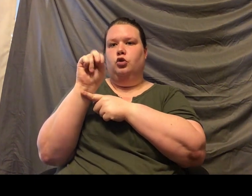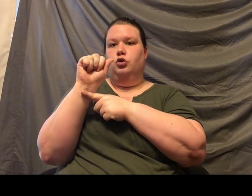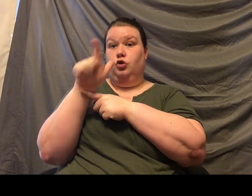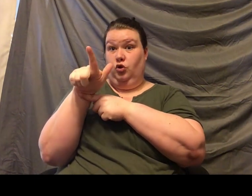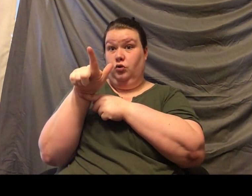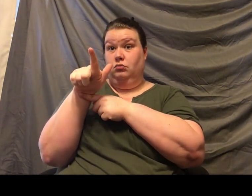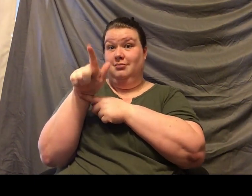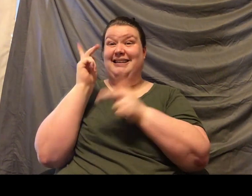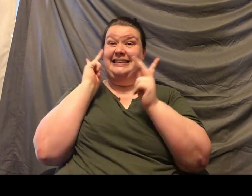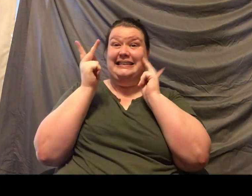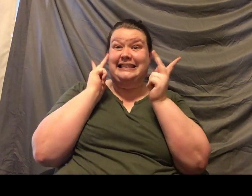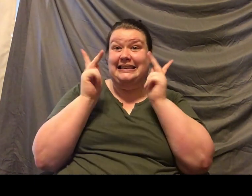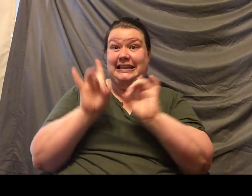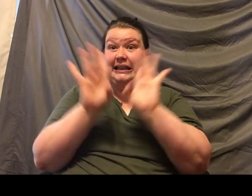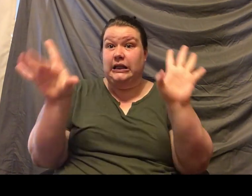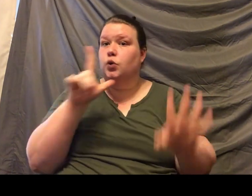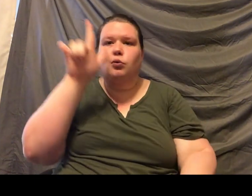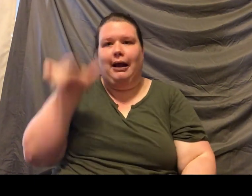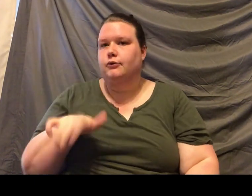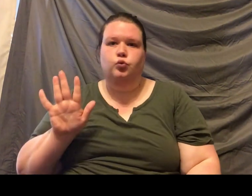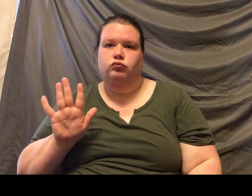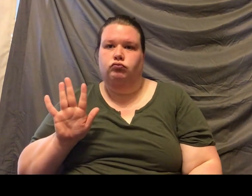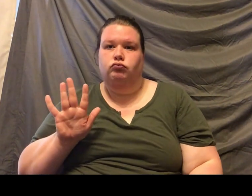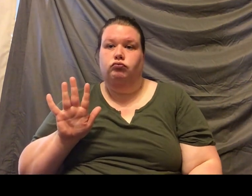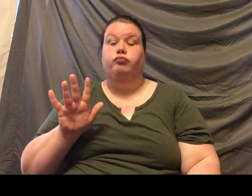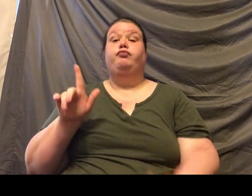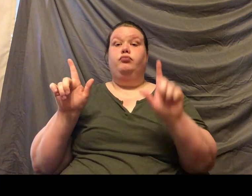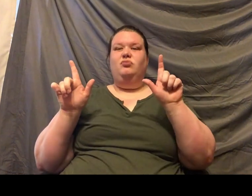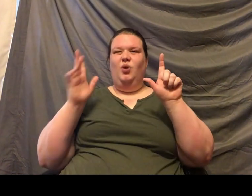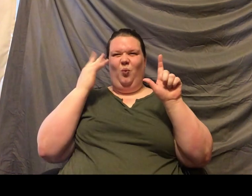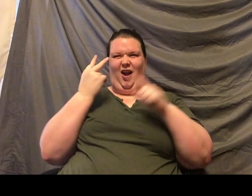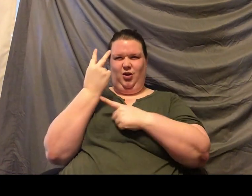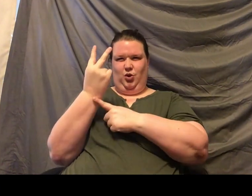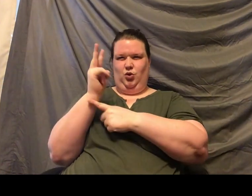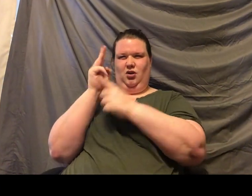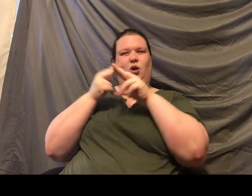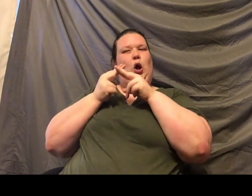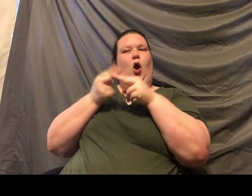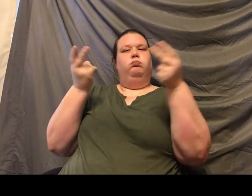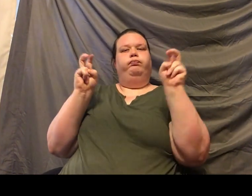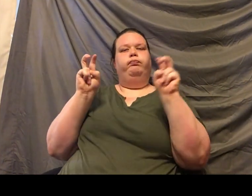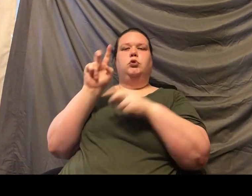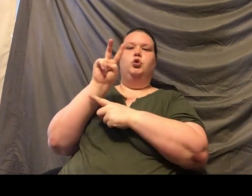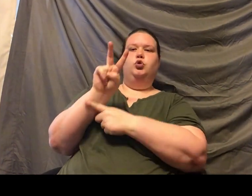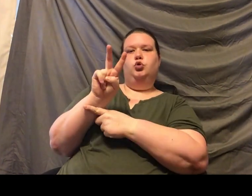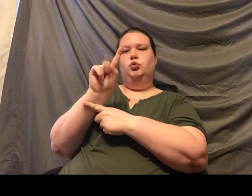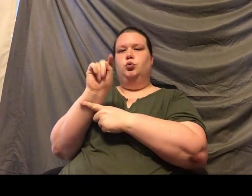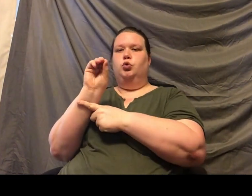very much. I don't know if you can show his toes up here. I really want to tell you guys why he's called a two toed sloth. It's really confusing because